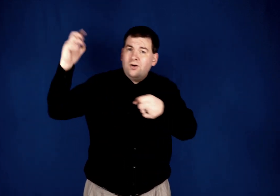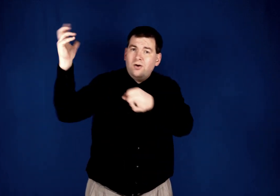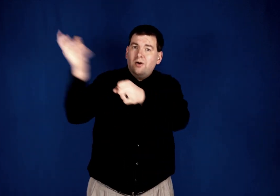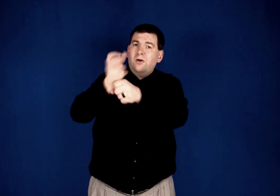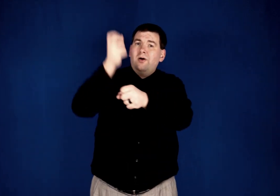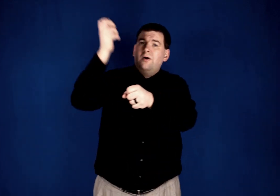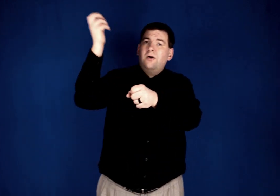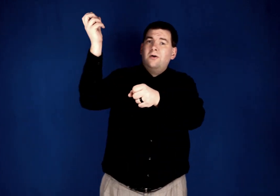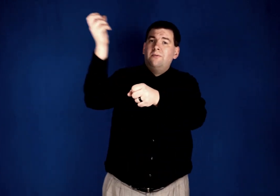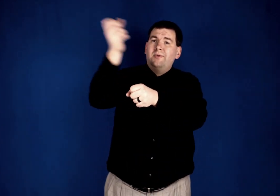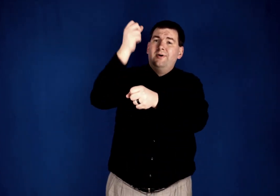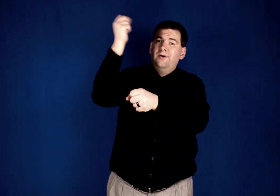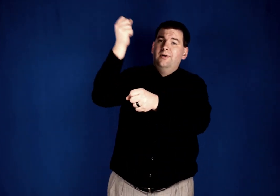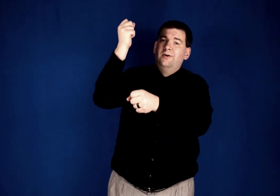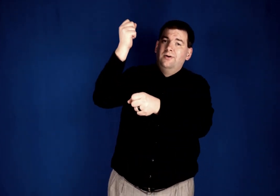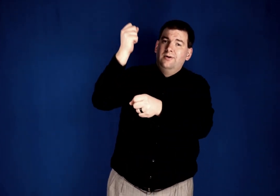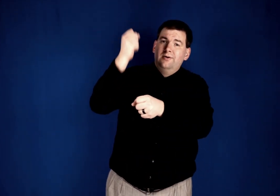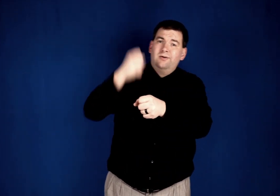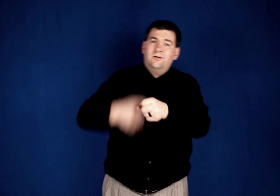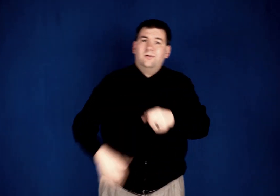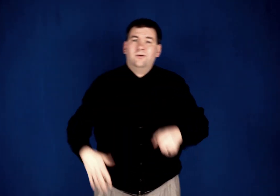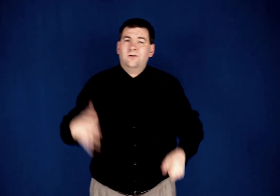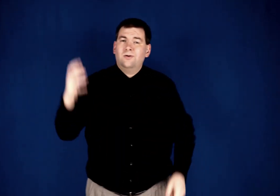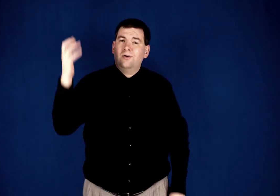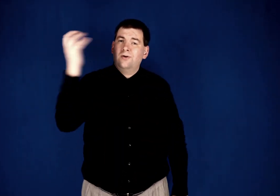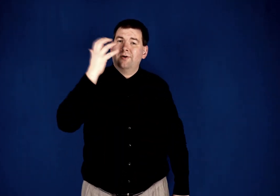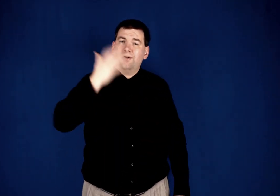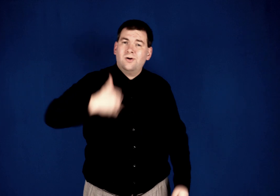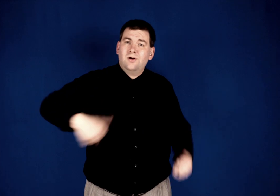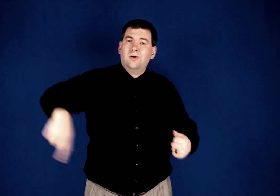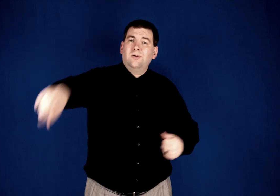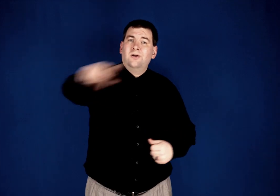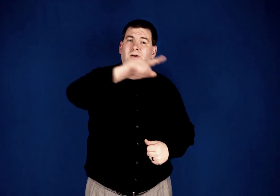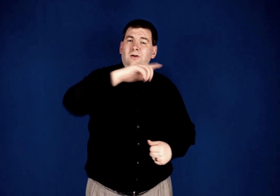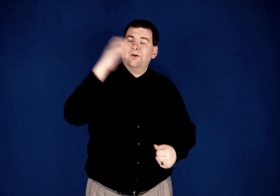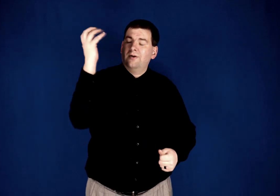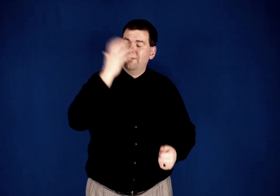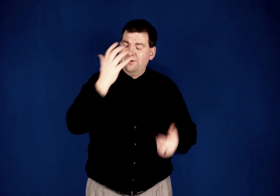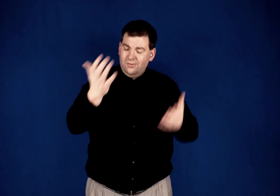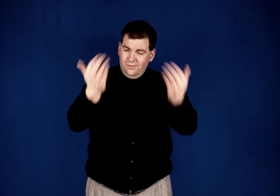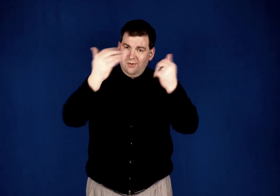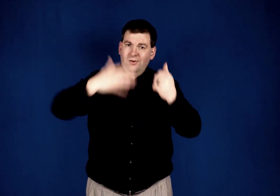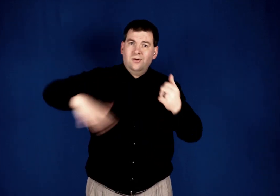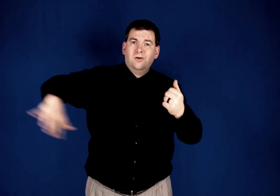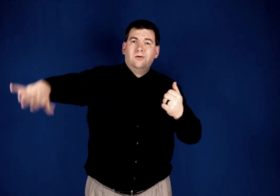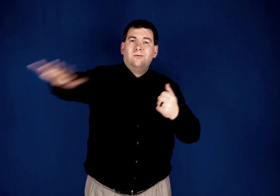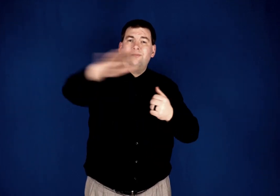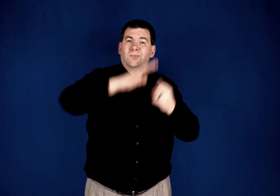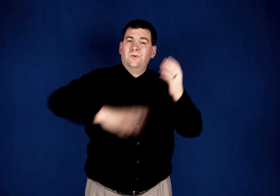triumphant, O come ye, O come ye, to